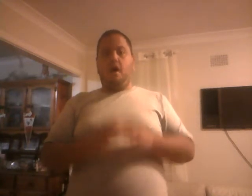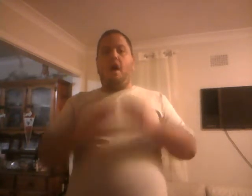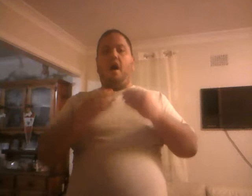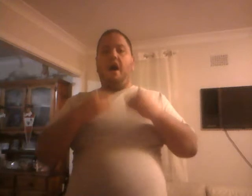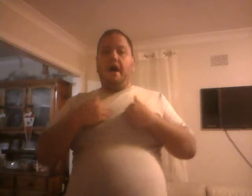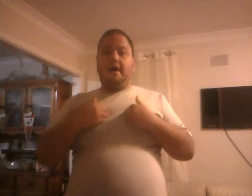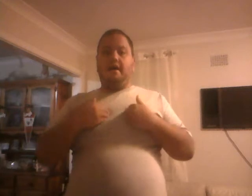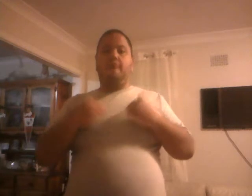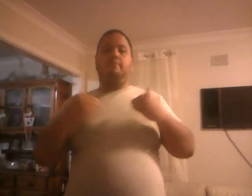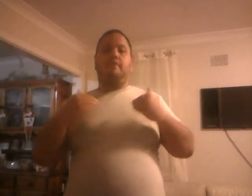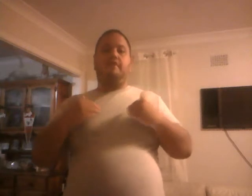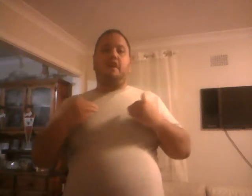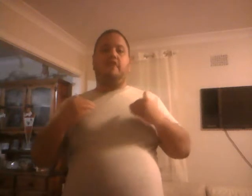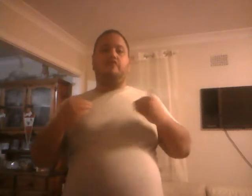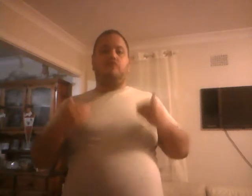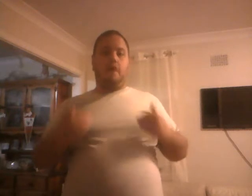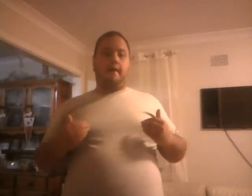I am living in Australia.